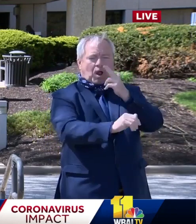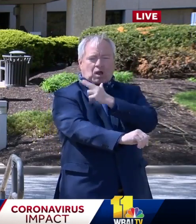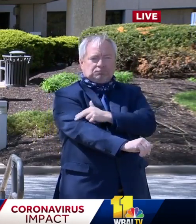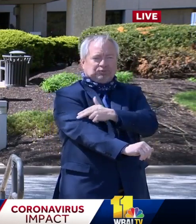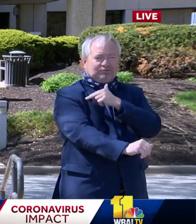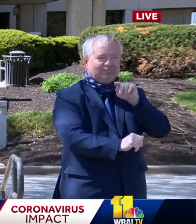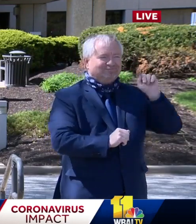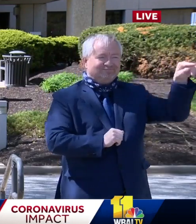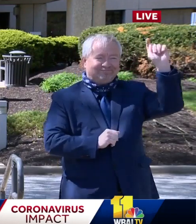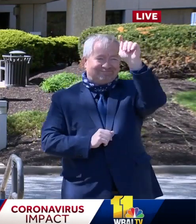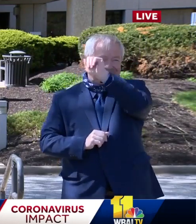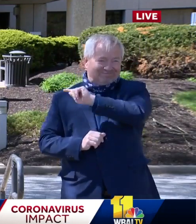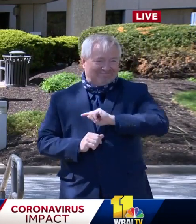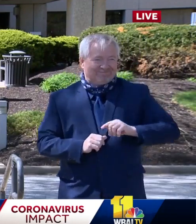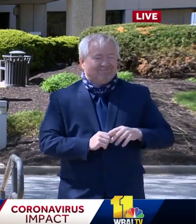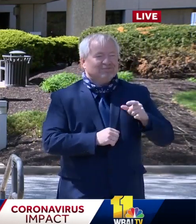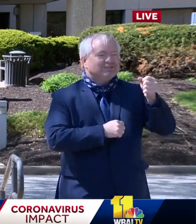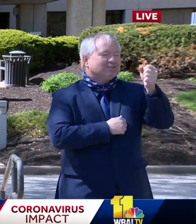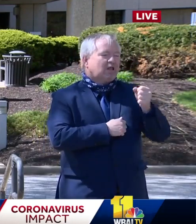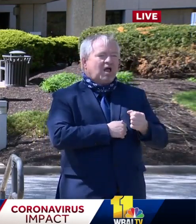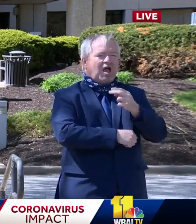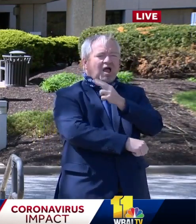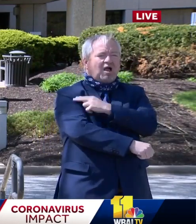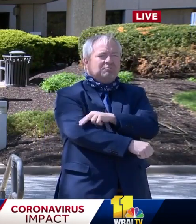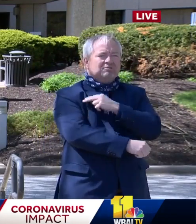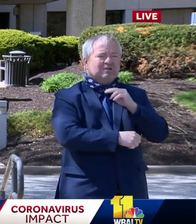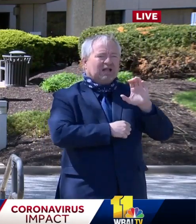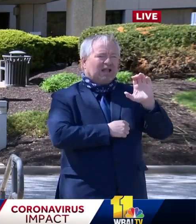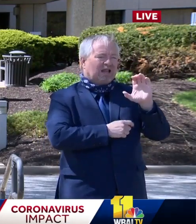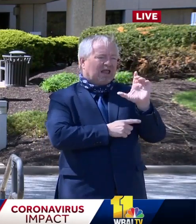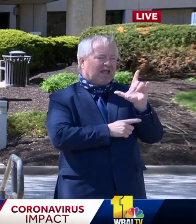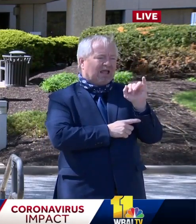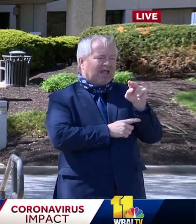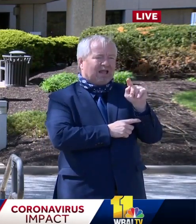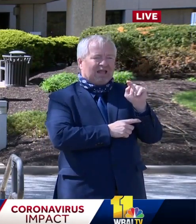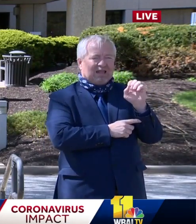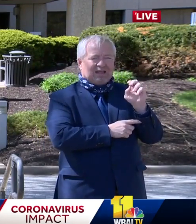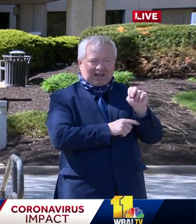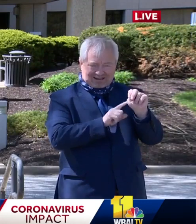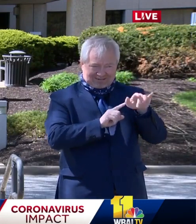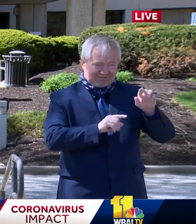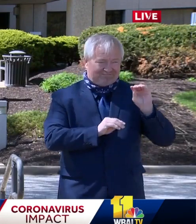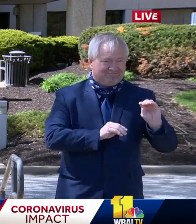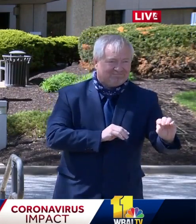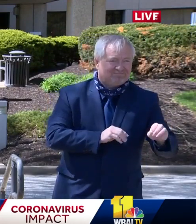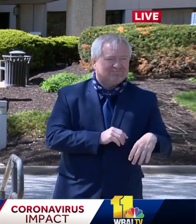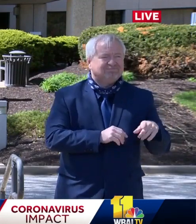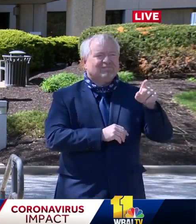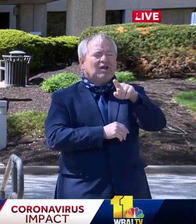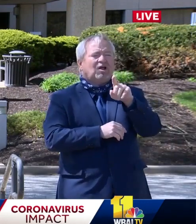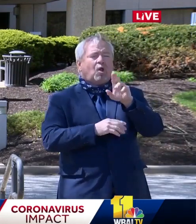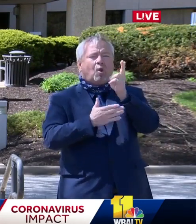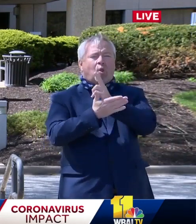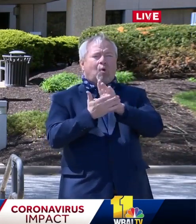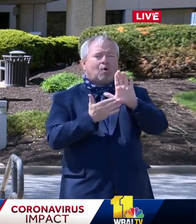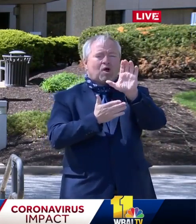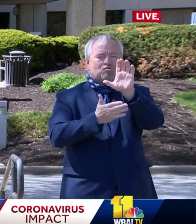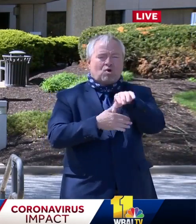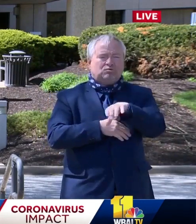Center in Clinton, at Holy Cross Hospital, and Washington Adventist Hospital in White Oak,